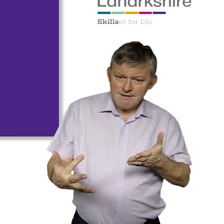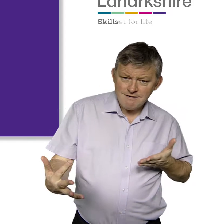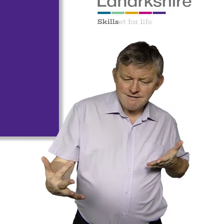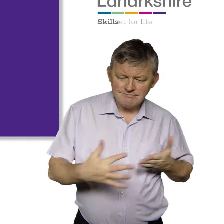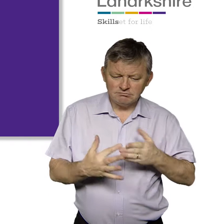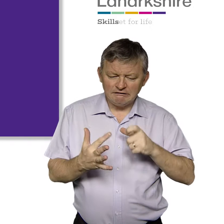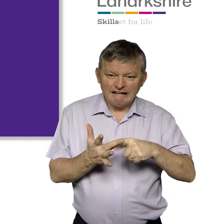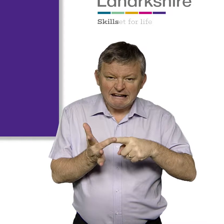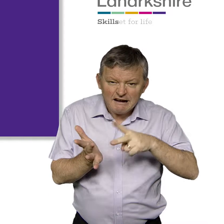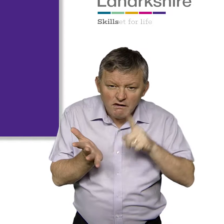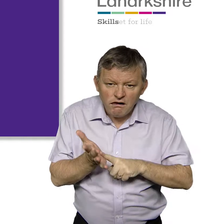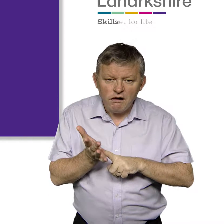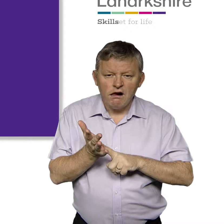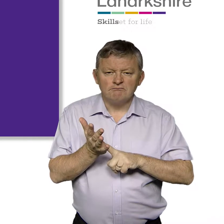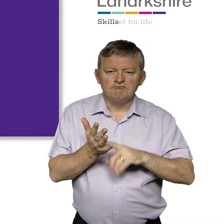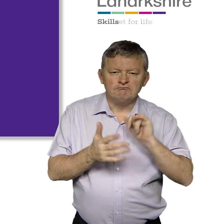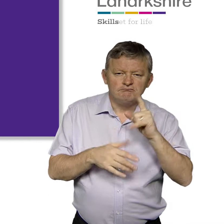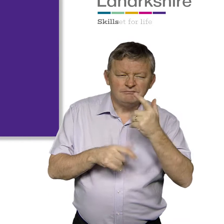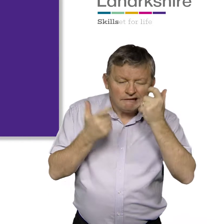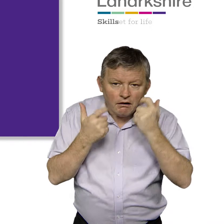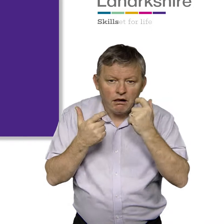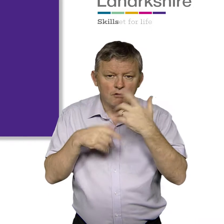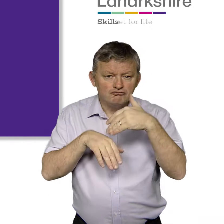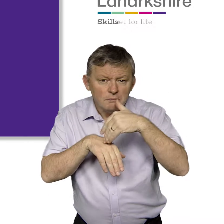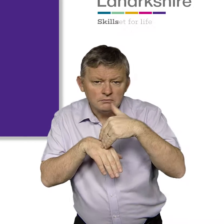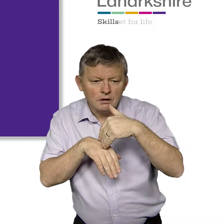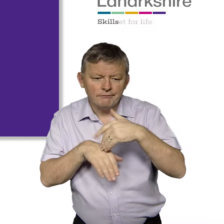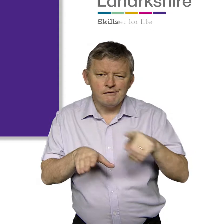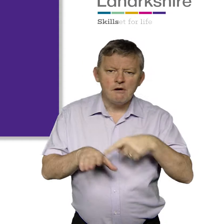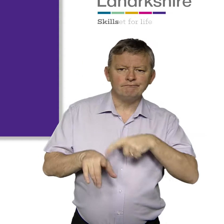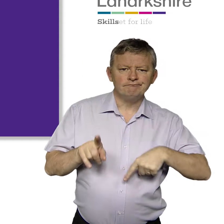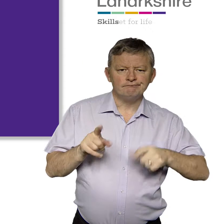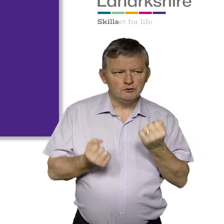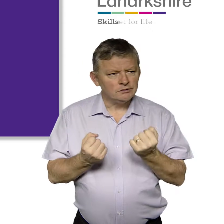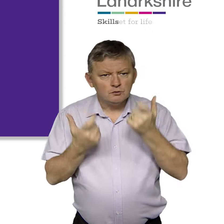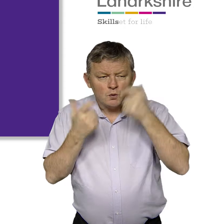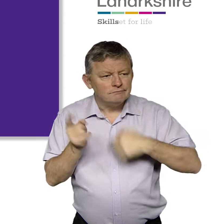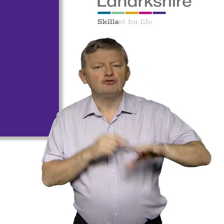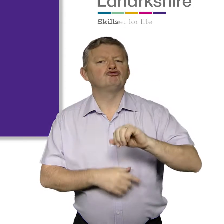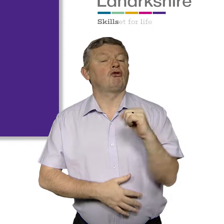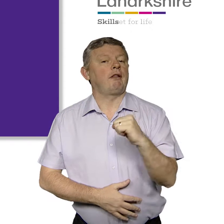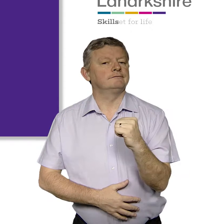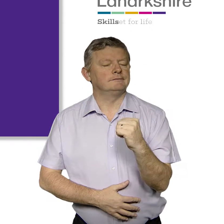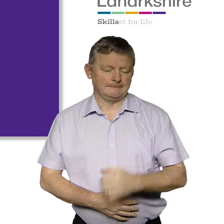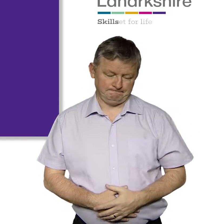BSL users will have fair and equal access to the civil, criminal and juvenile justice systems in Scotland.